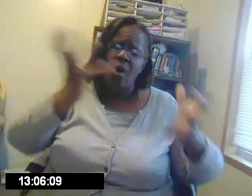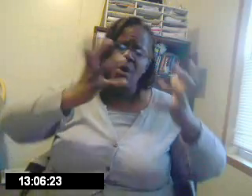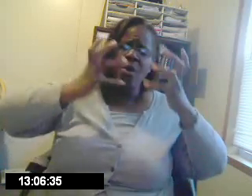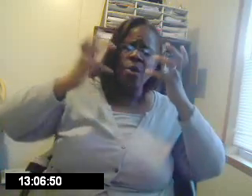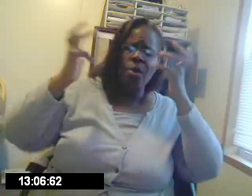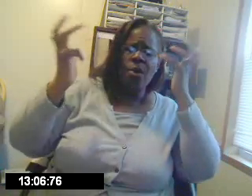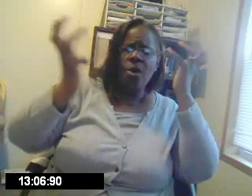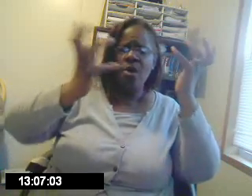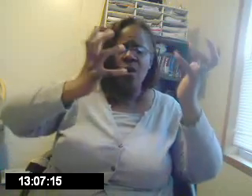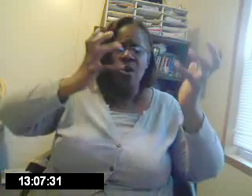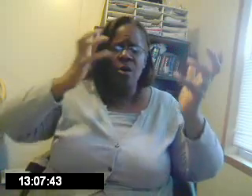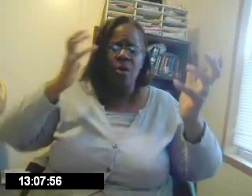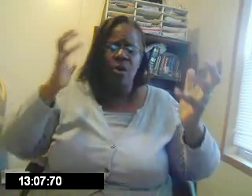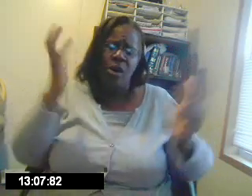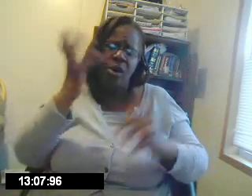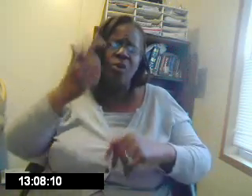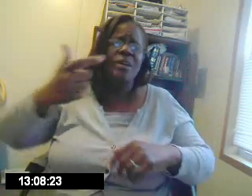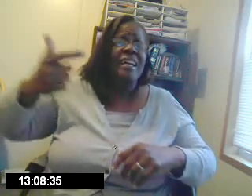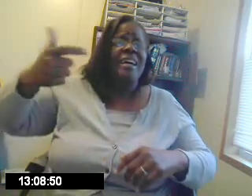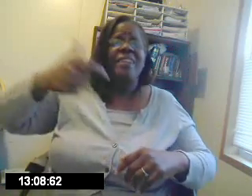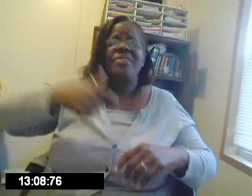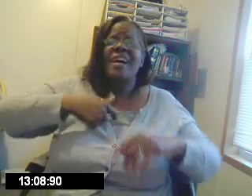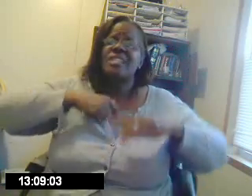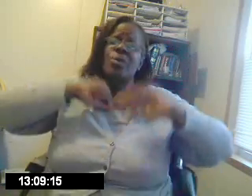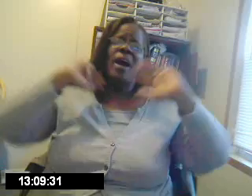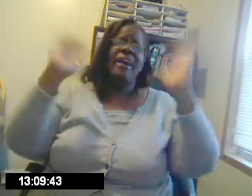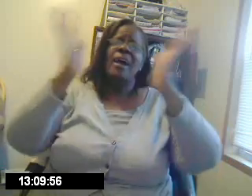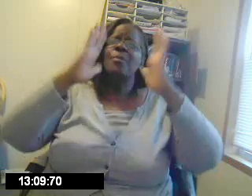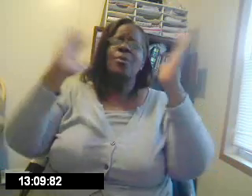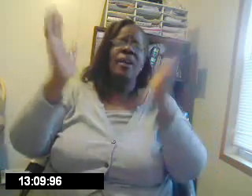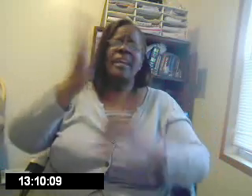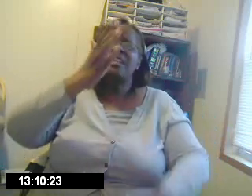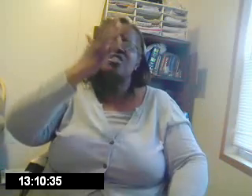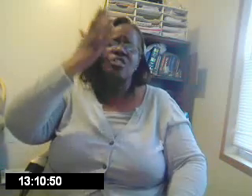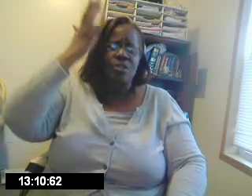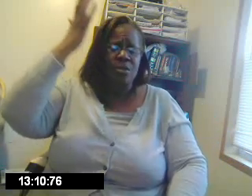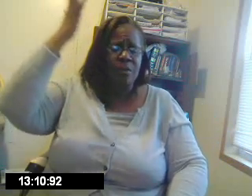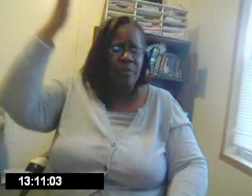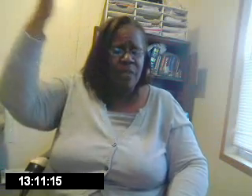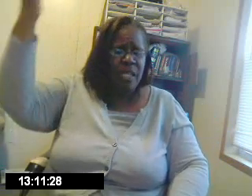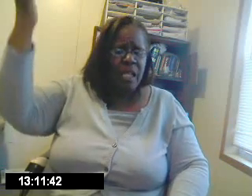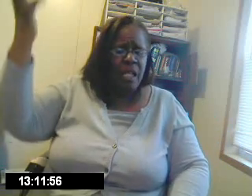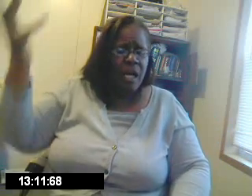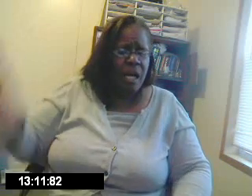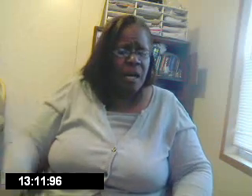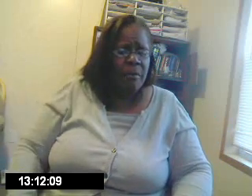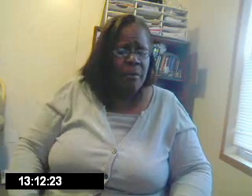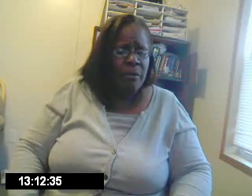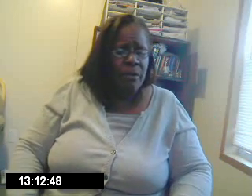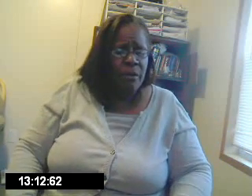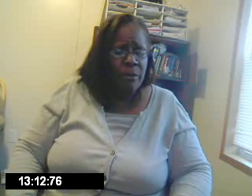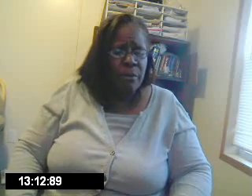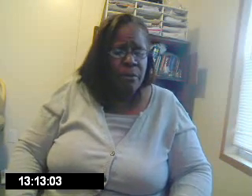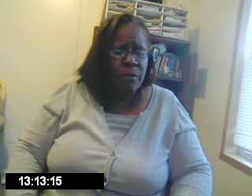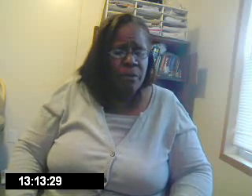oh, oh, oh, that's why I praise you, um, um,